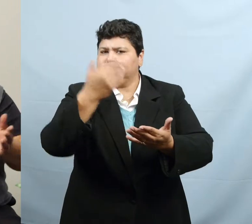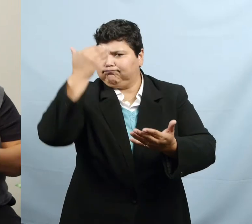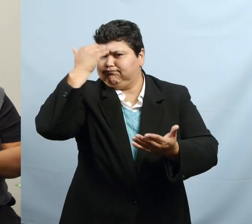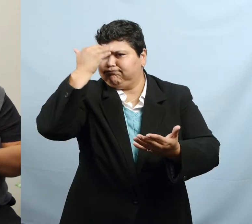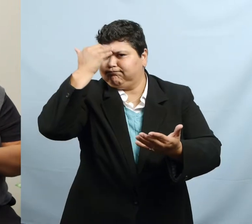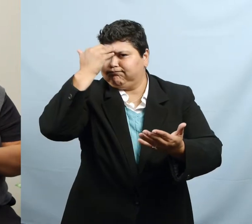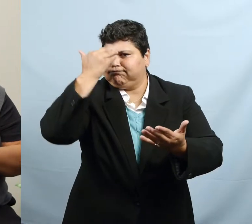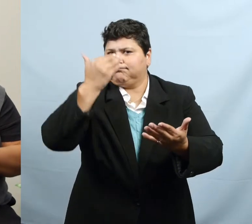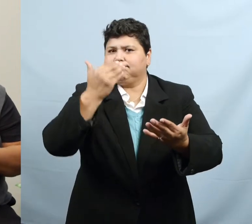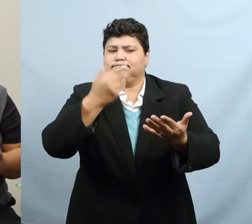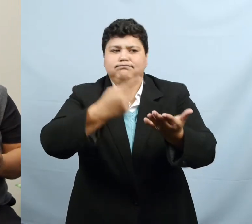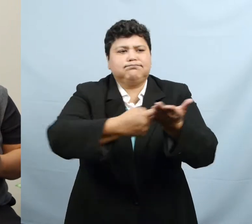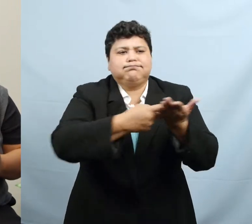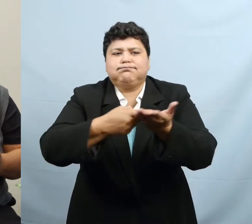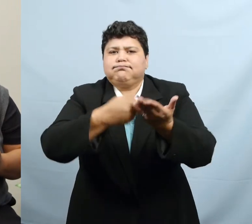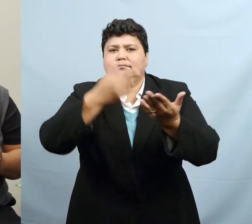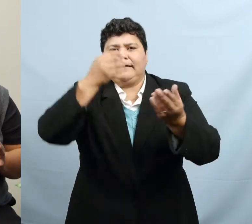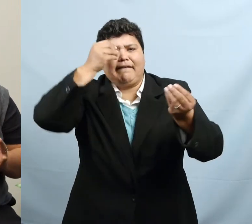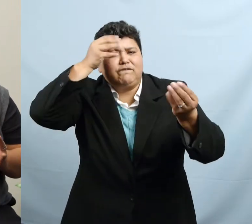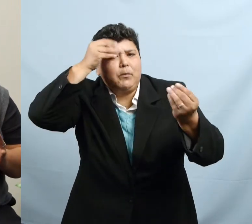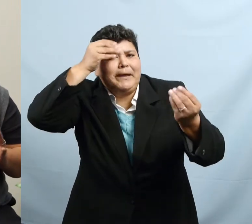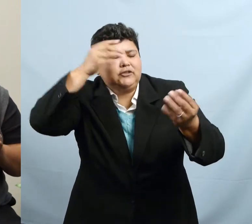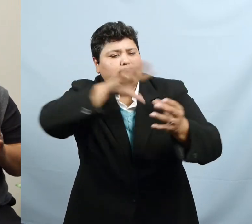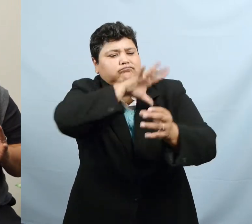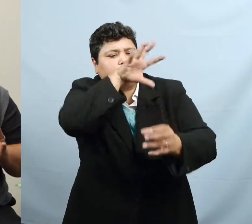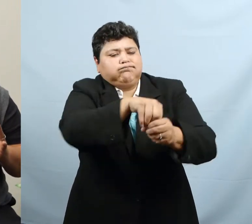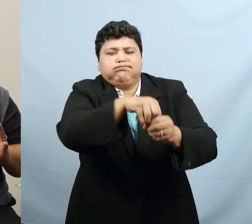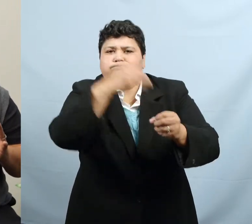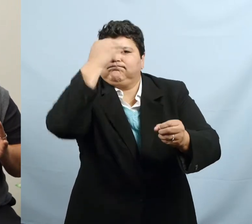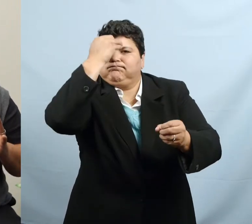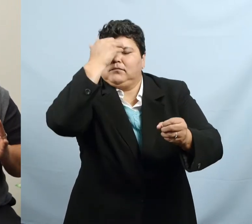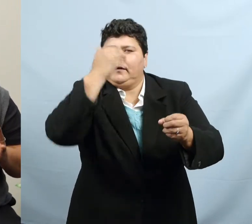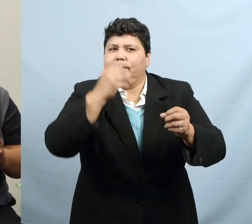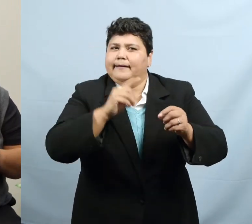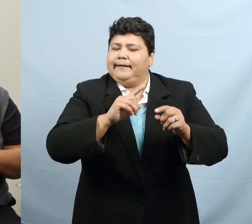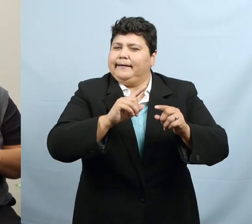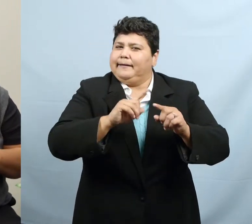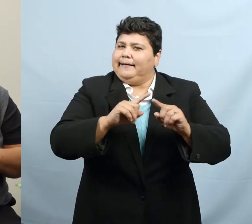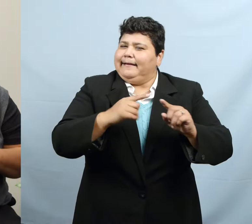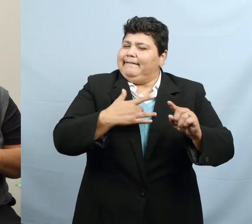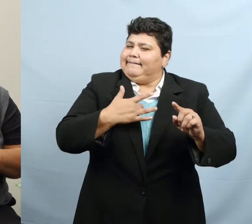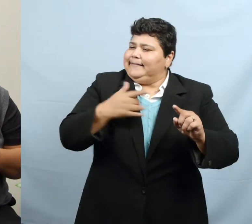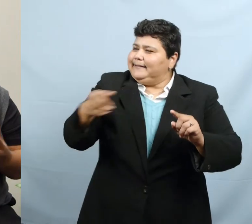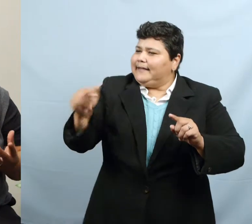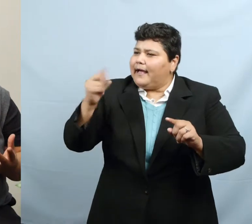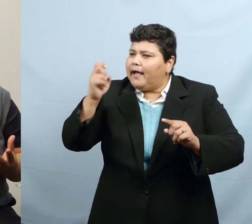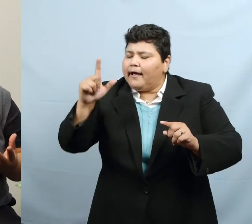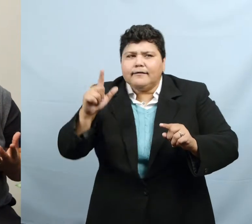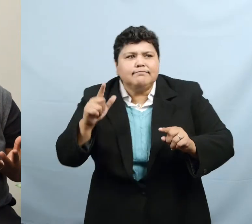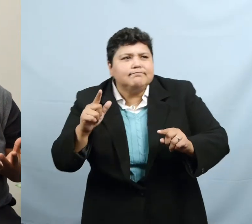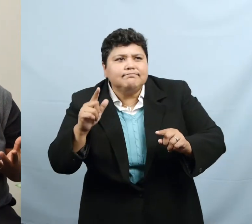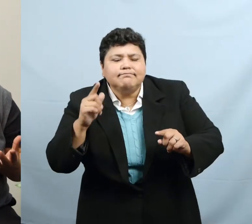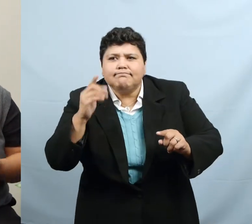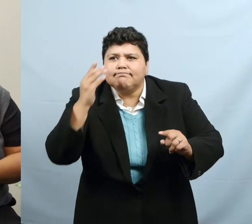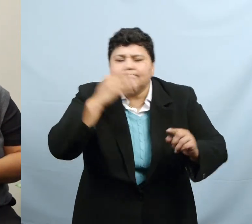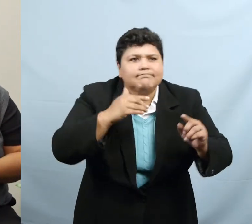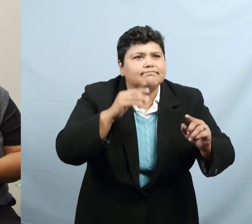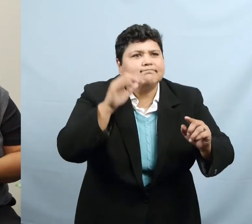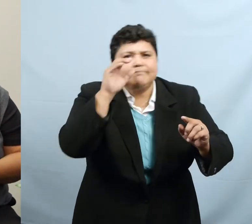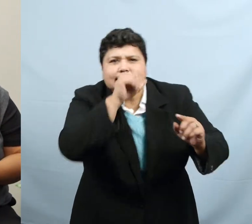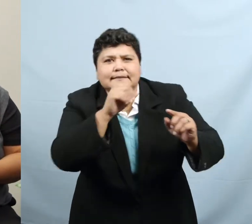and Angel, I can't help but feel like maybe there was just some pieces of that puzzle that he didn't get to see or